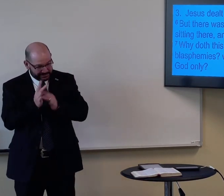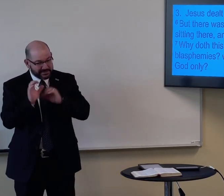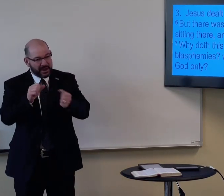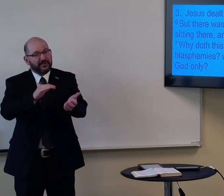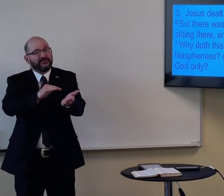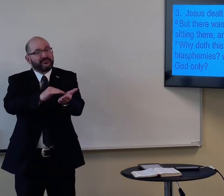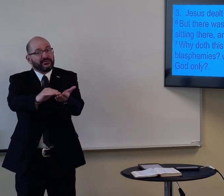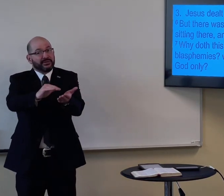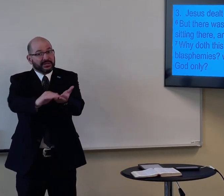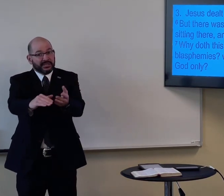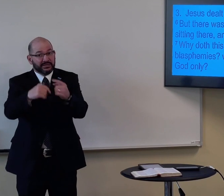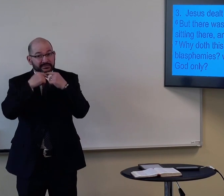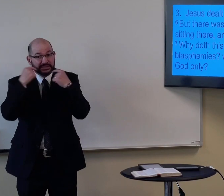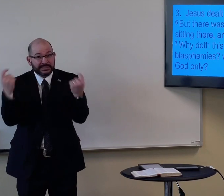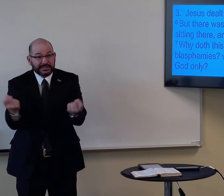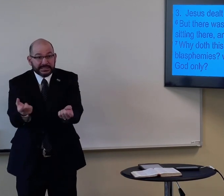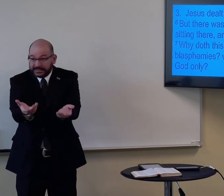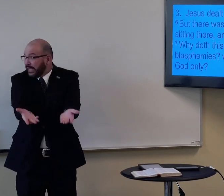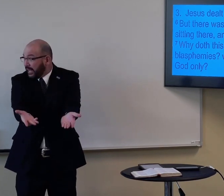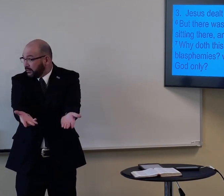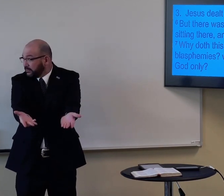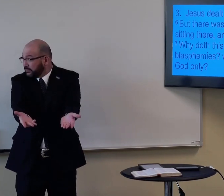So, Jesus can forgive sin.